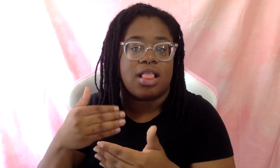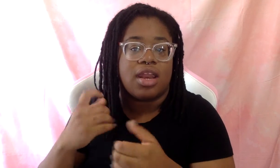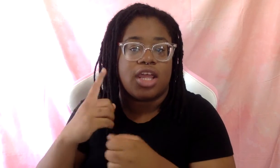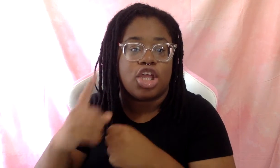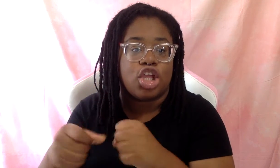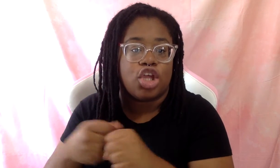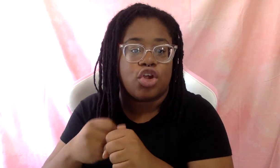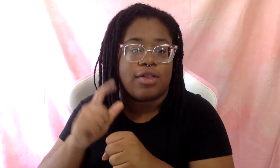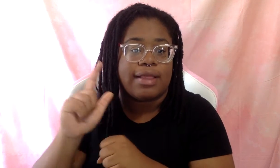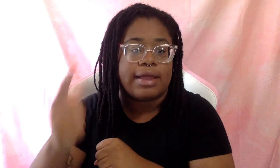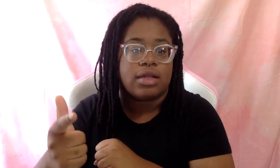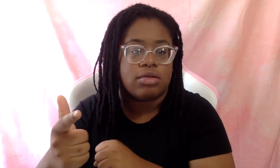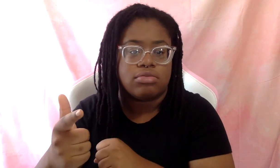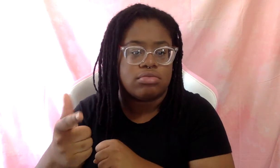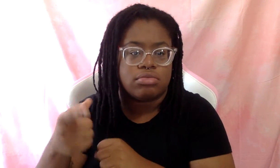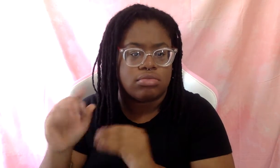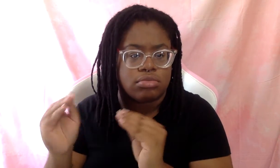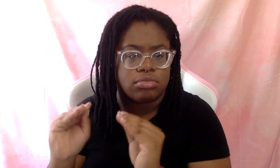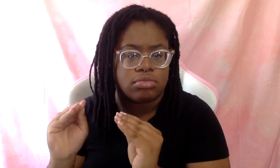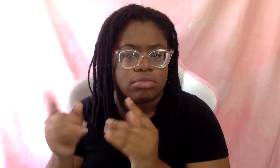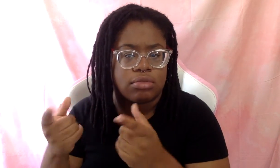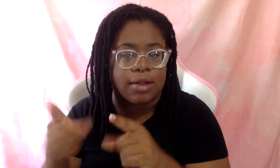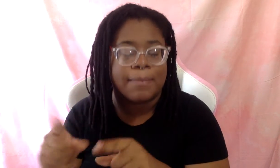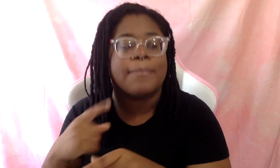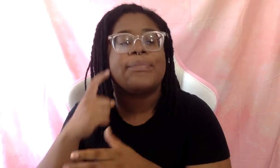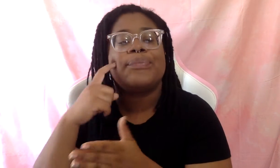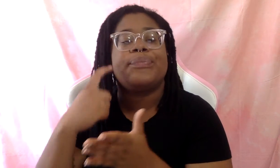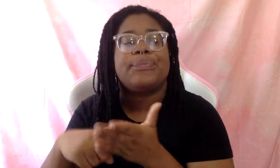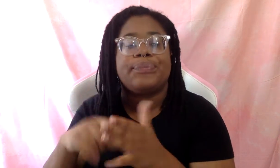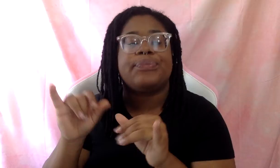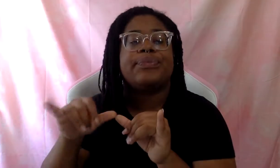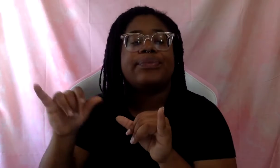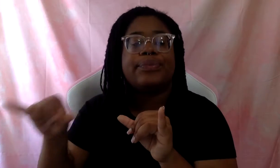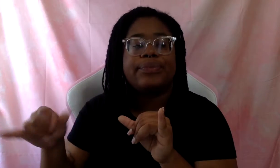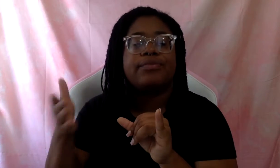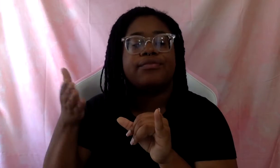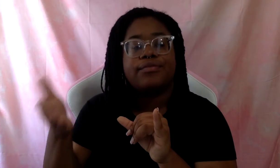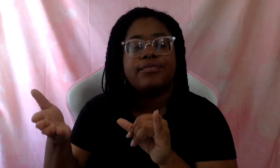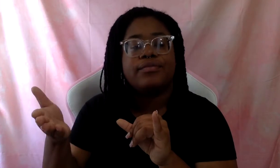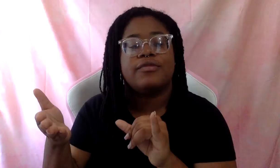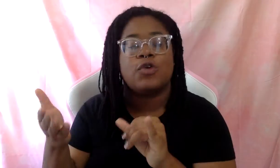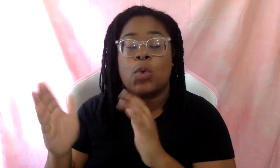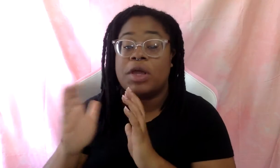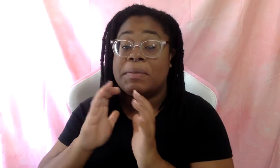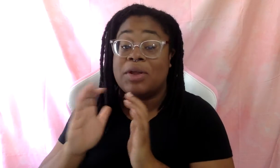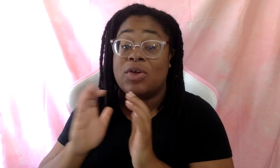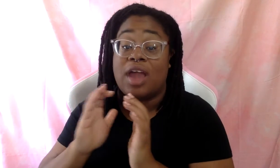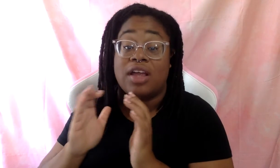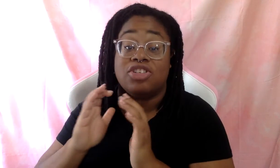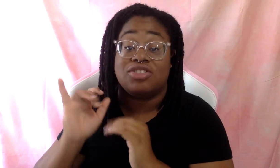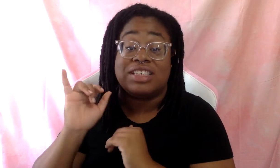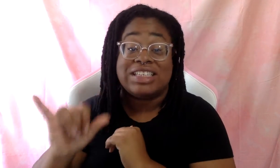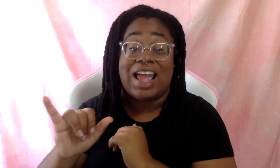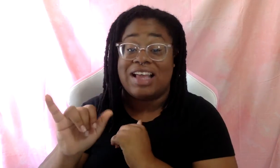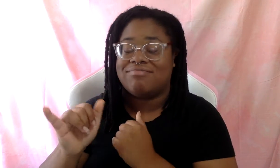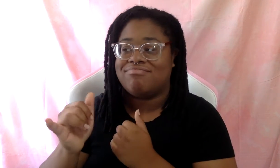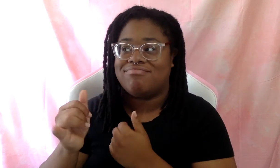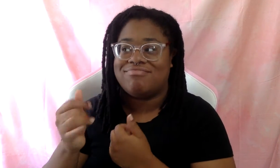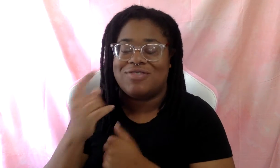they still not done it, I'm recognizing a pattern. And so communication would be for me to be able to present